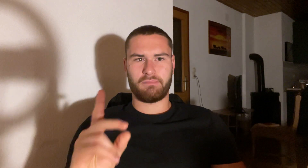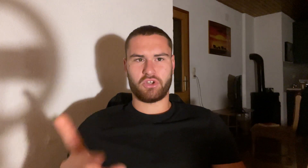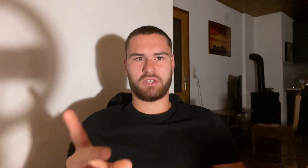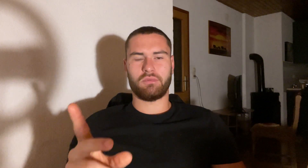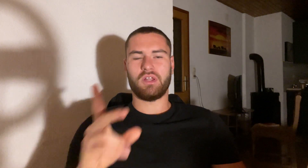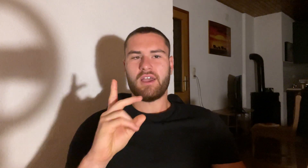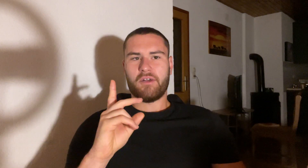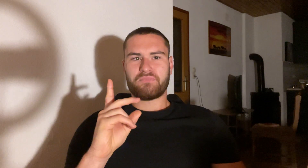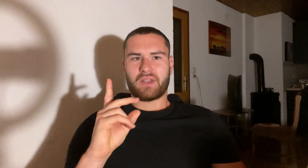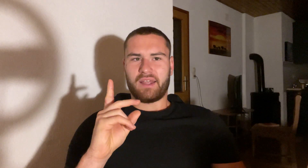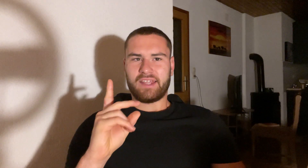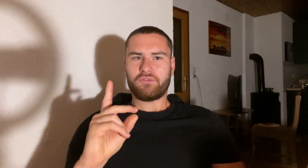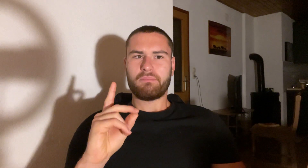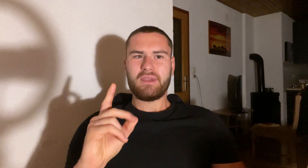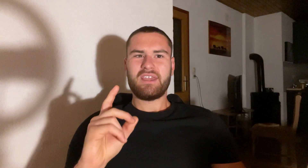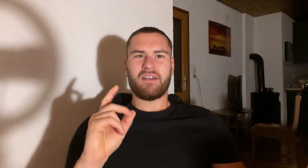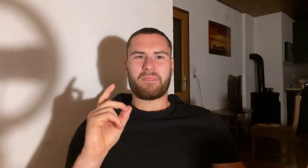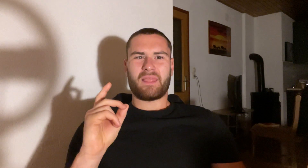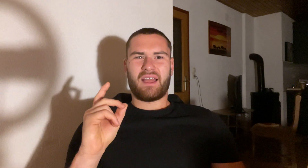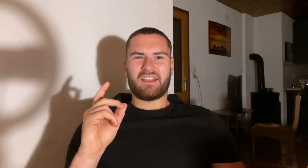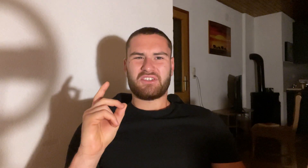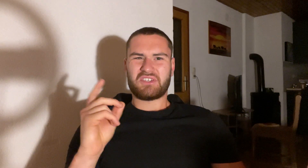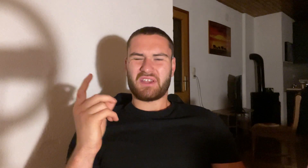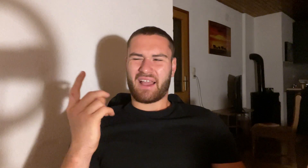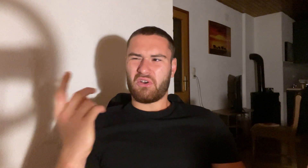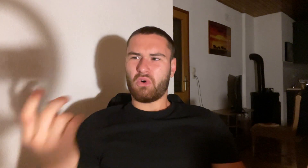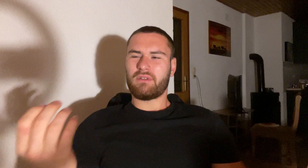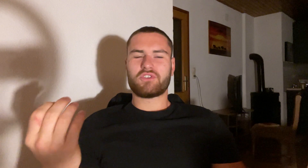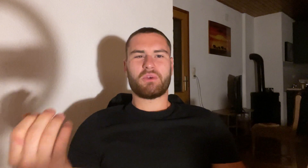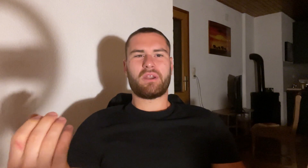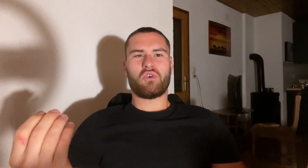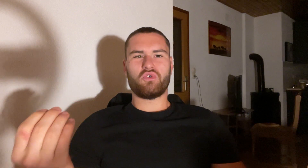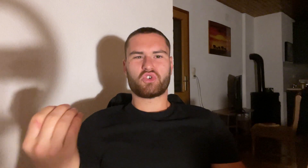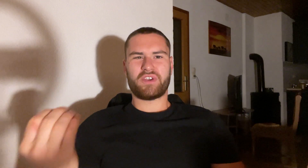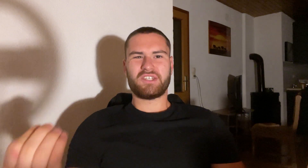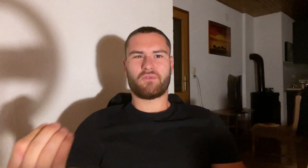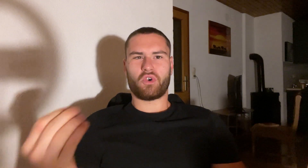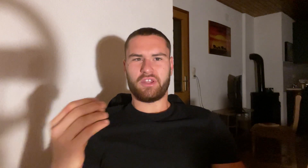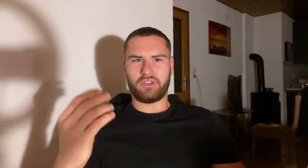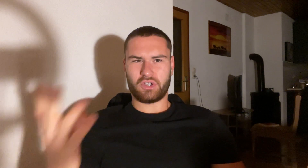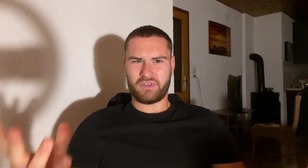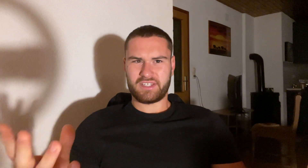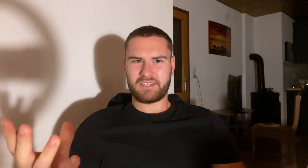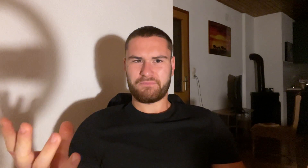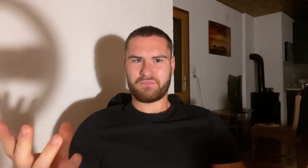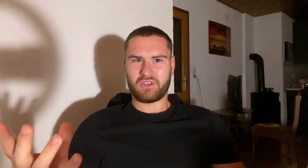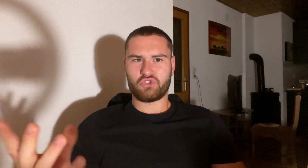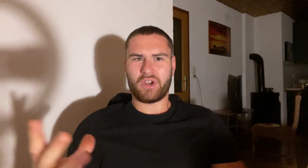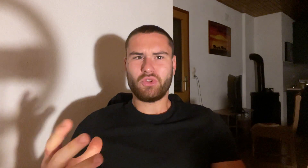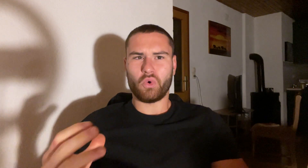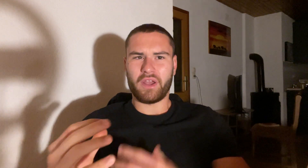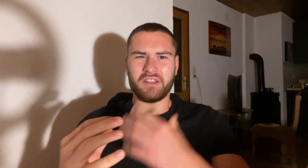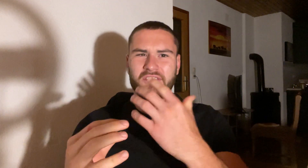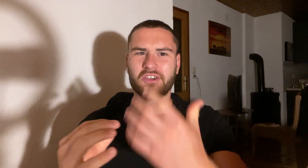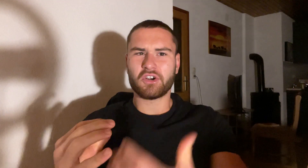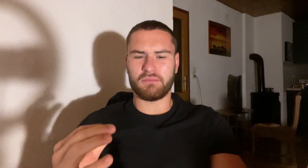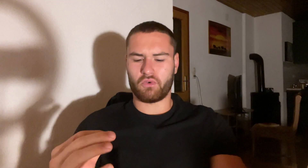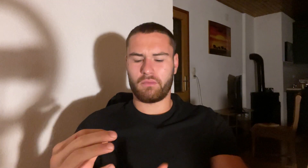possible. That would be a goal of someone who trains for endurance, trying to endure more